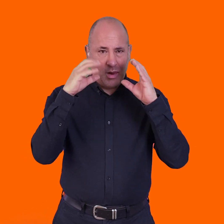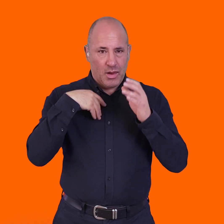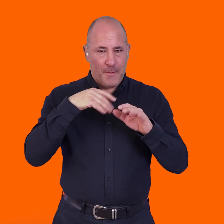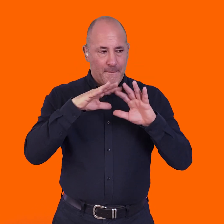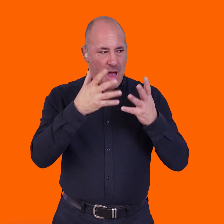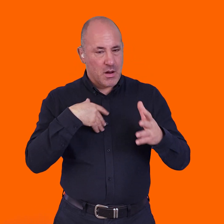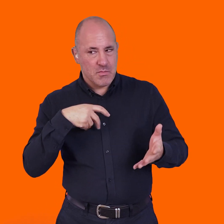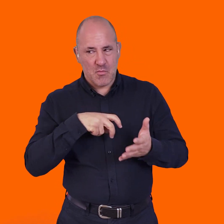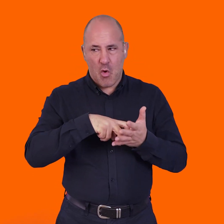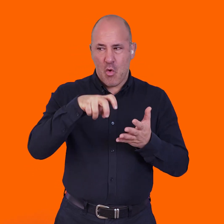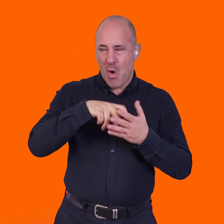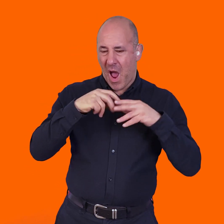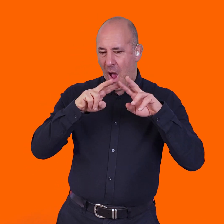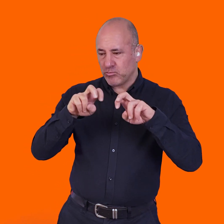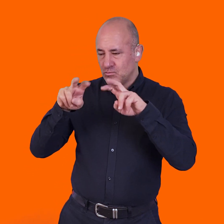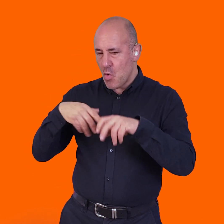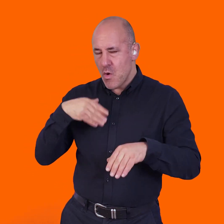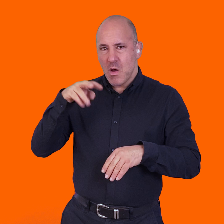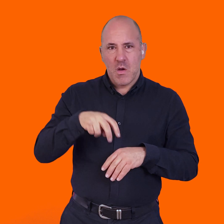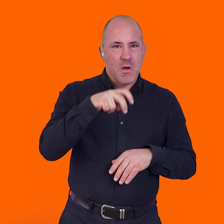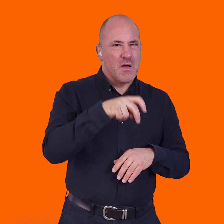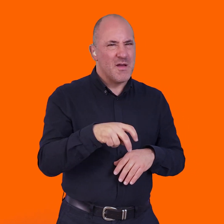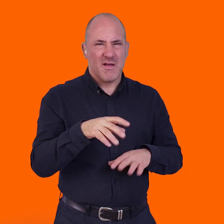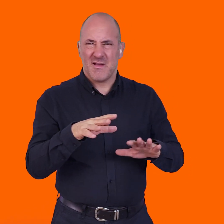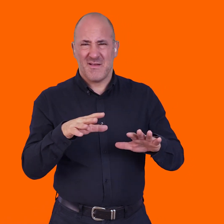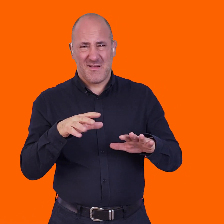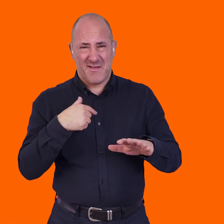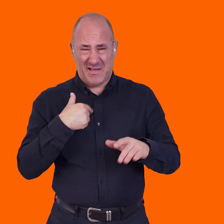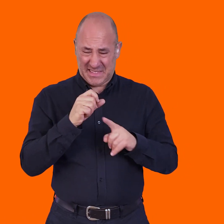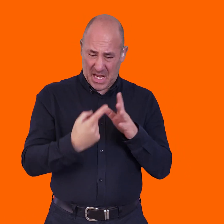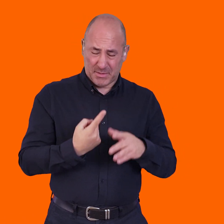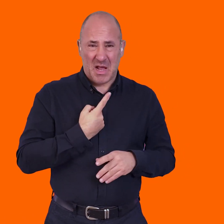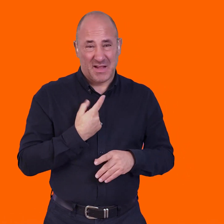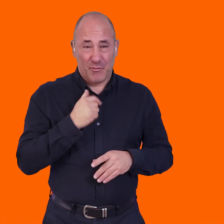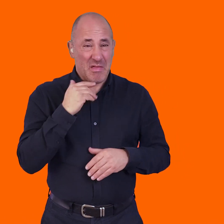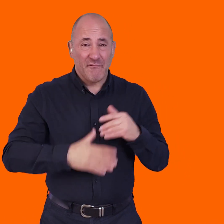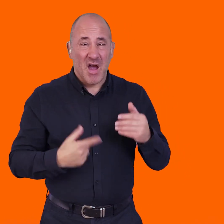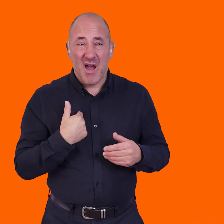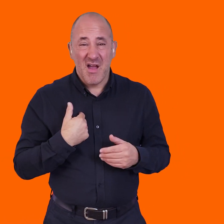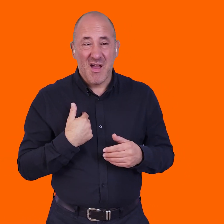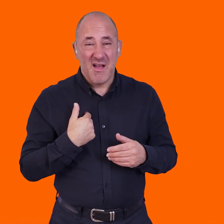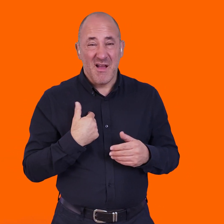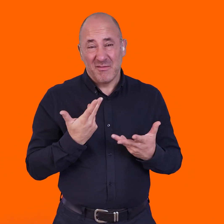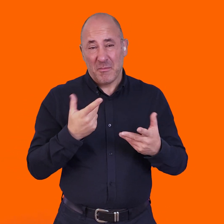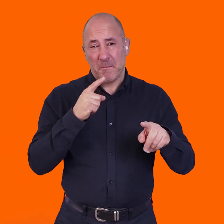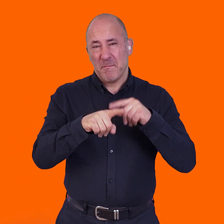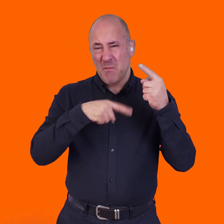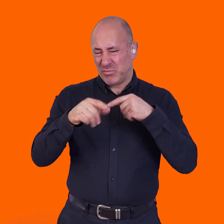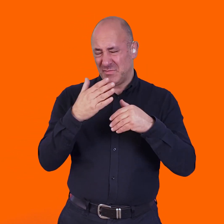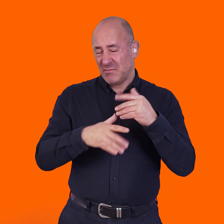either, you know. Just that sense of being on a planet and exploring it is not something I'm ever likely to do, you know, as